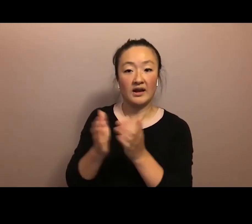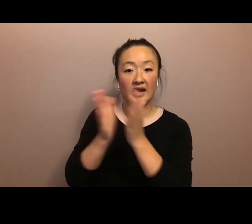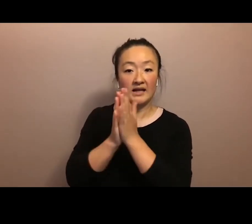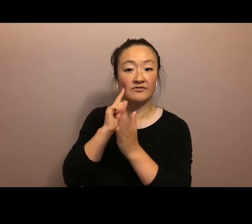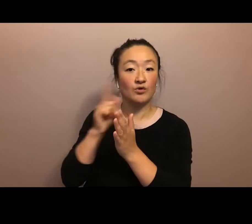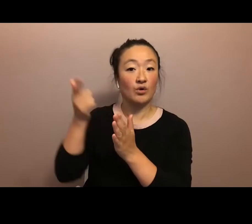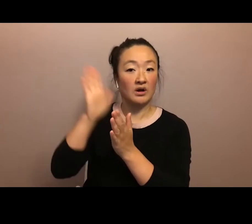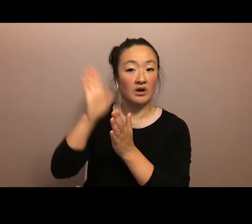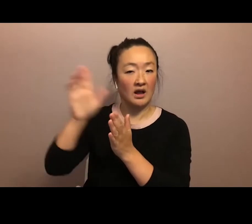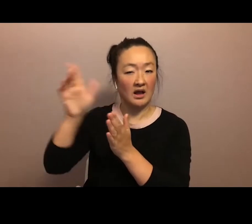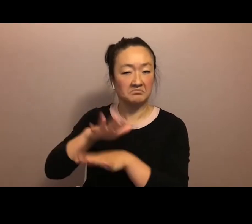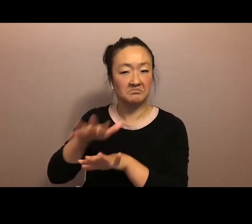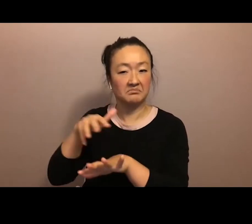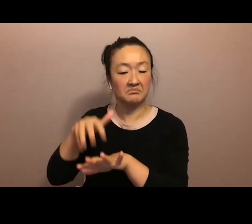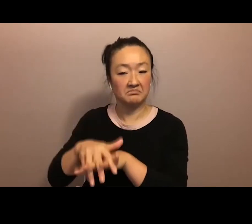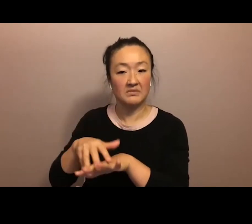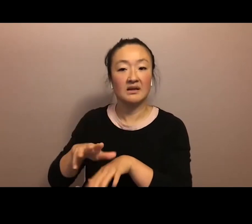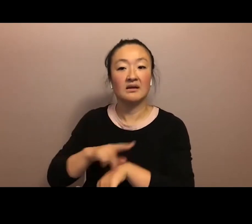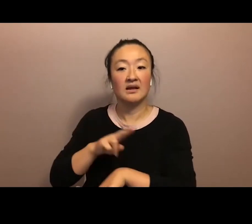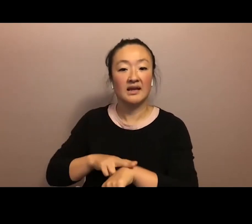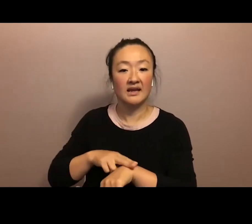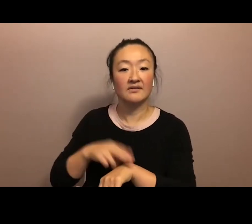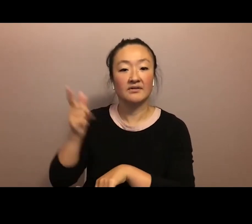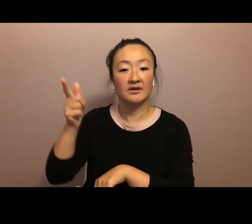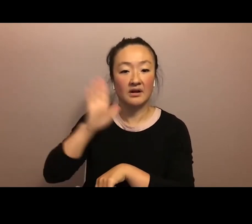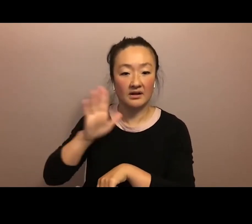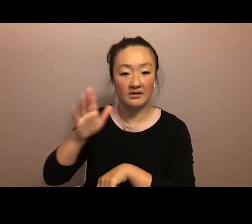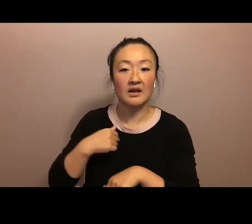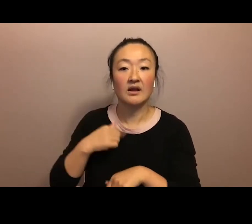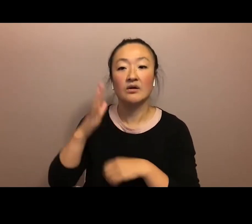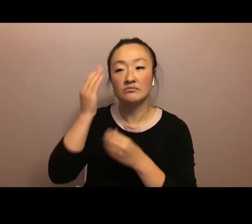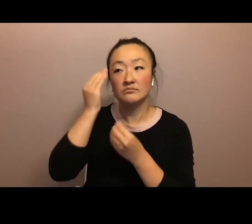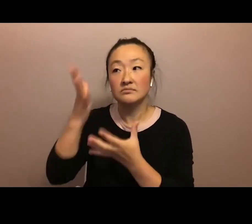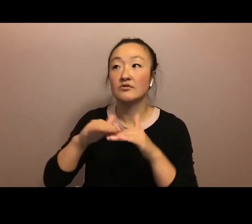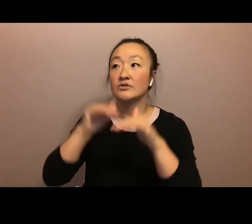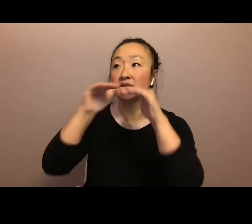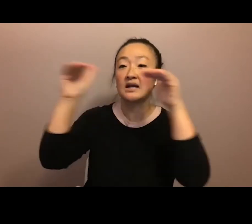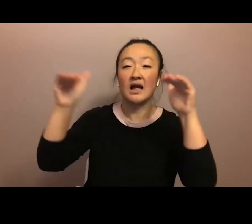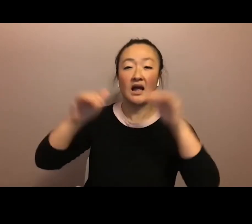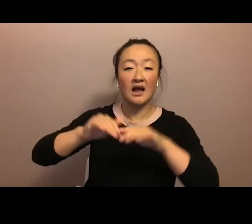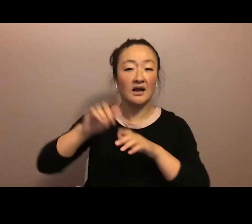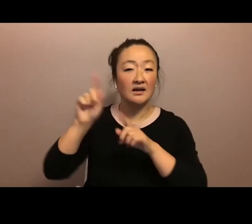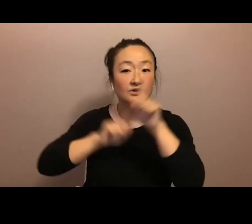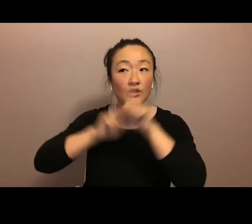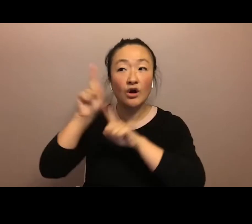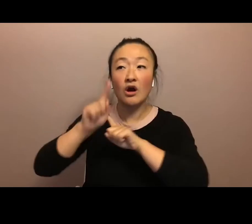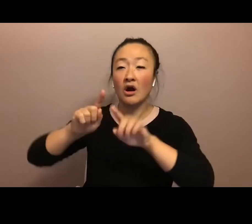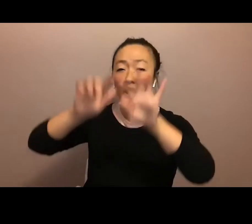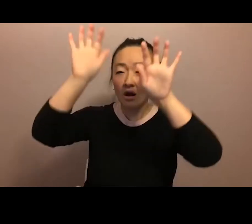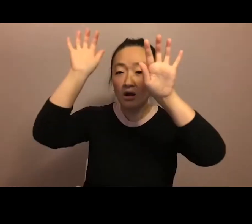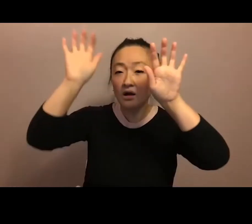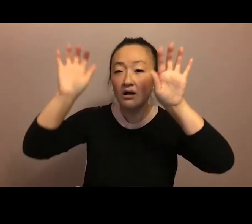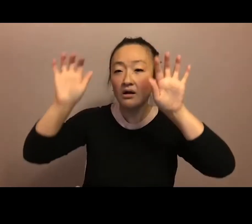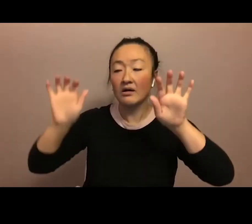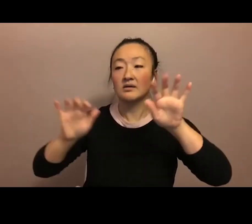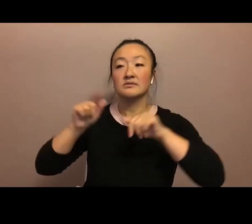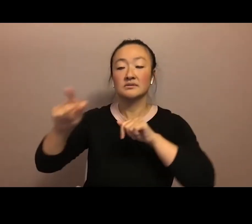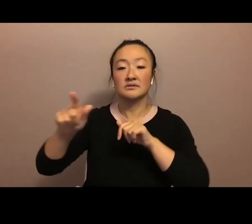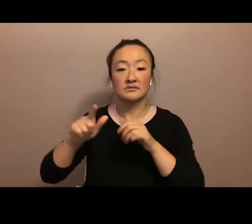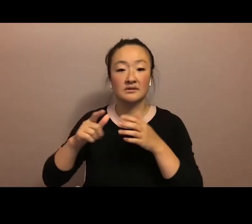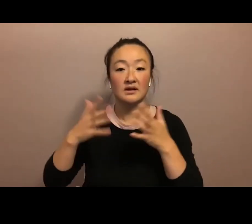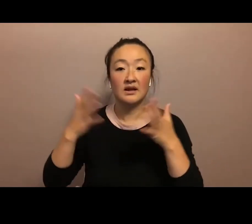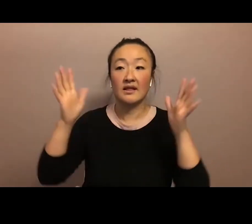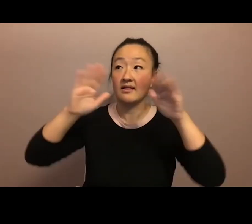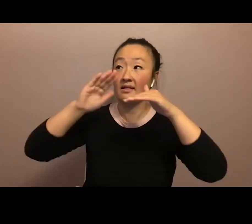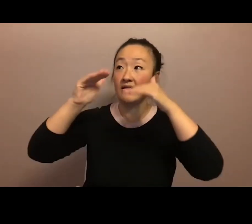tell you about two nights spent caught sleeping directly under a sky scattered in stars, an air so clear, every inhale is medicine.